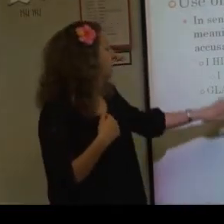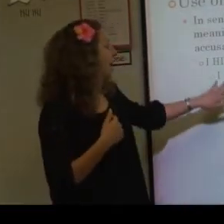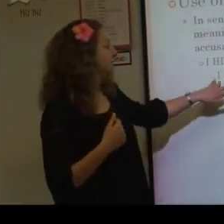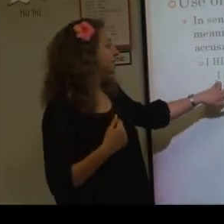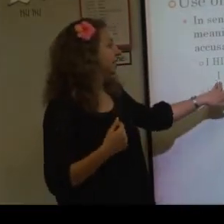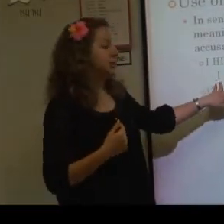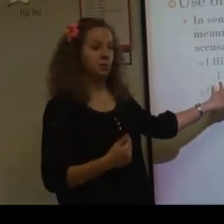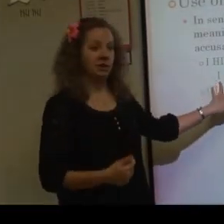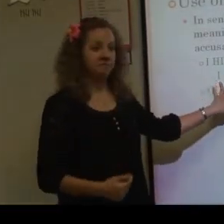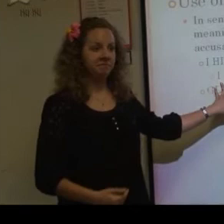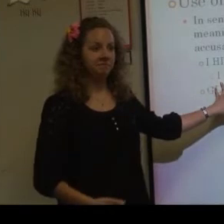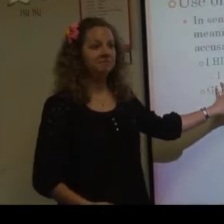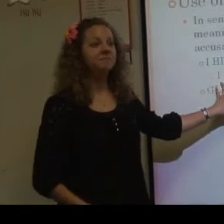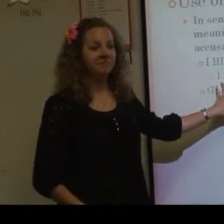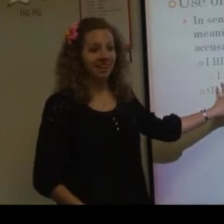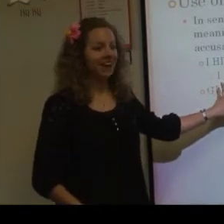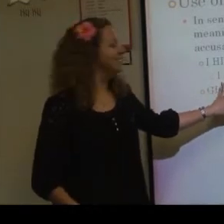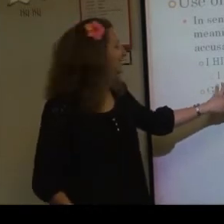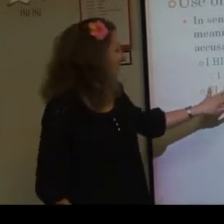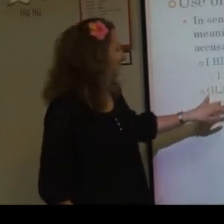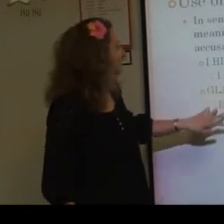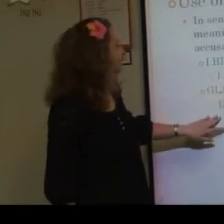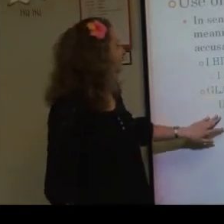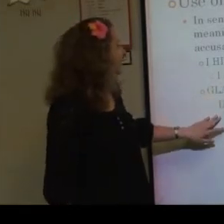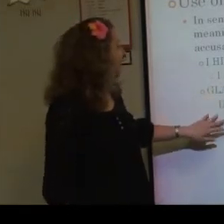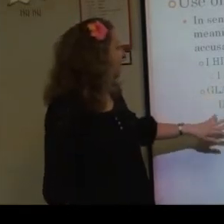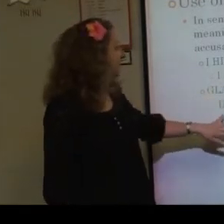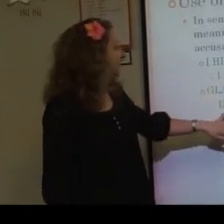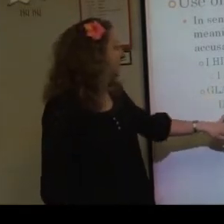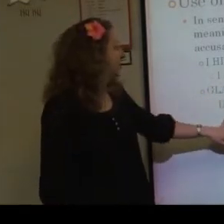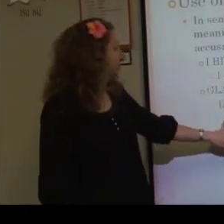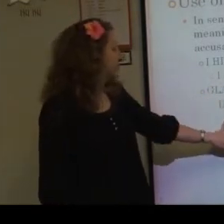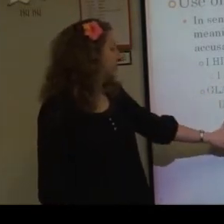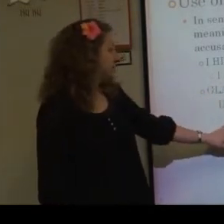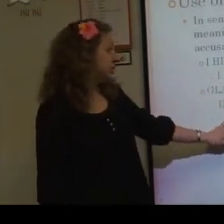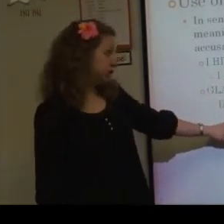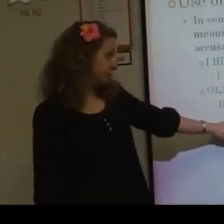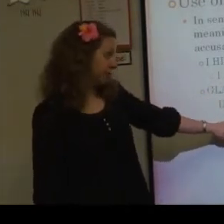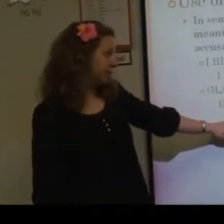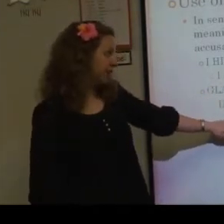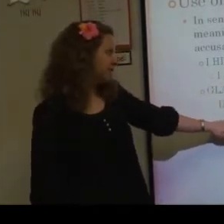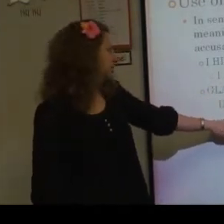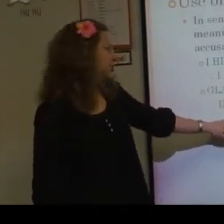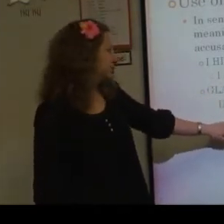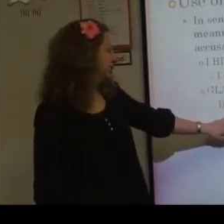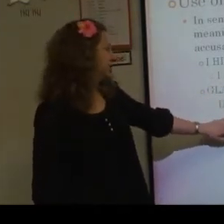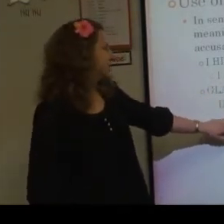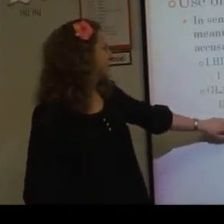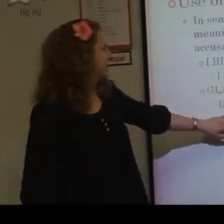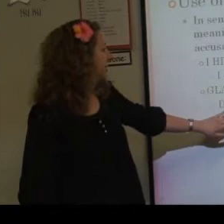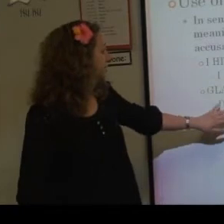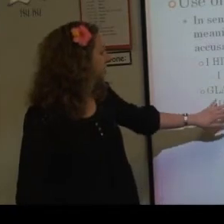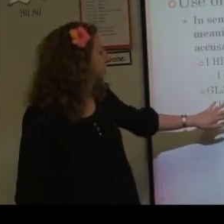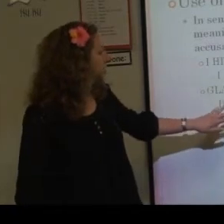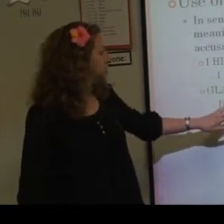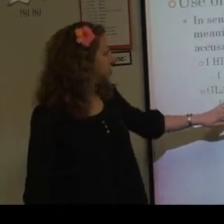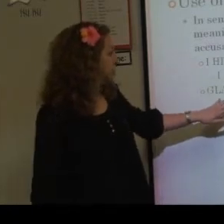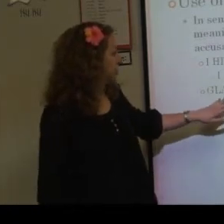I didn't hit the boy. Yeah. Okay. And then in this one. Did she break the glass? No, she didn't. Okay. So